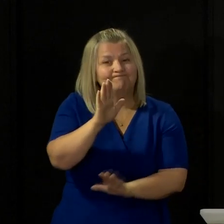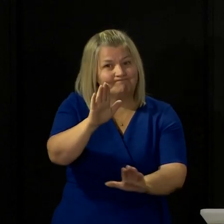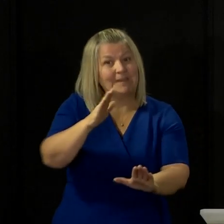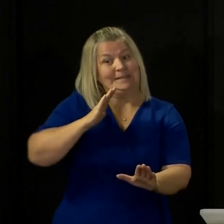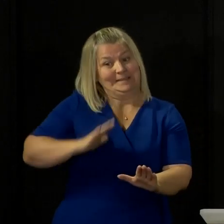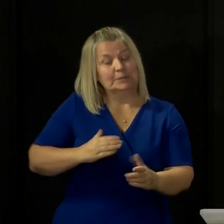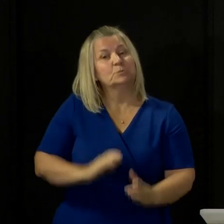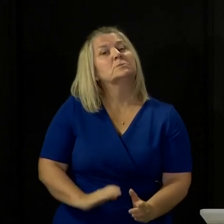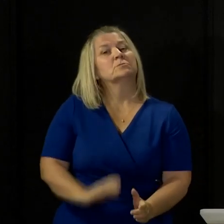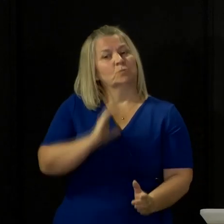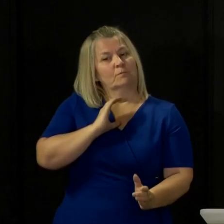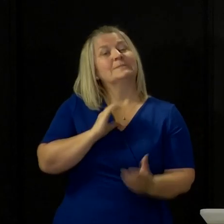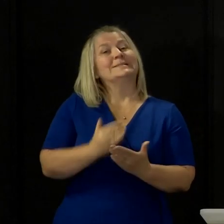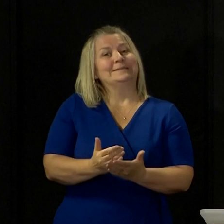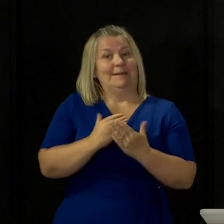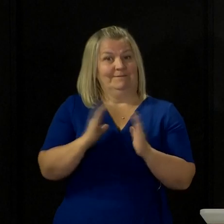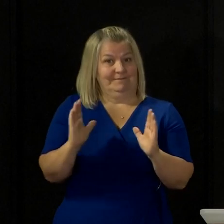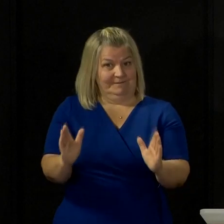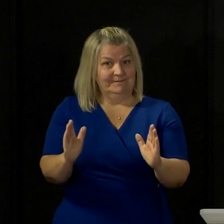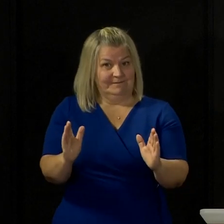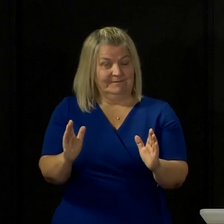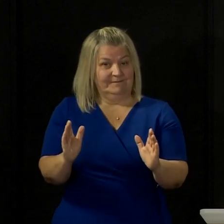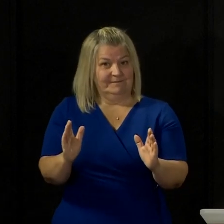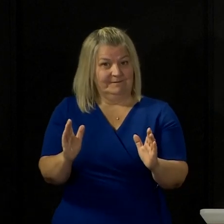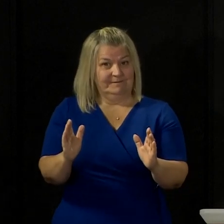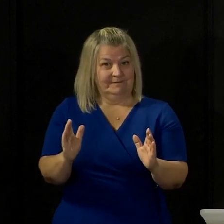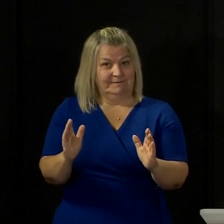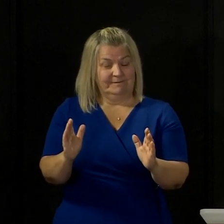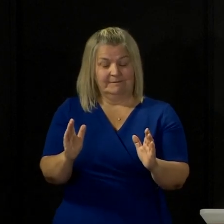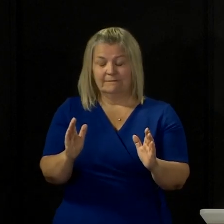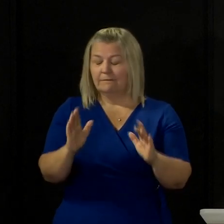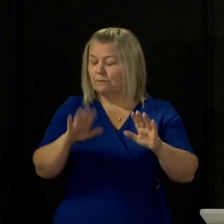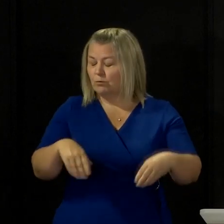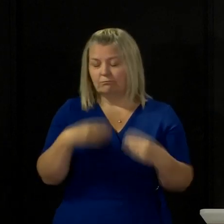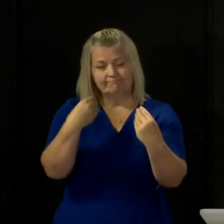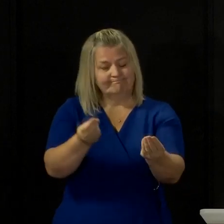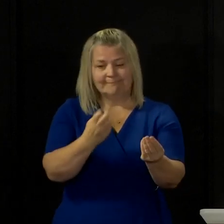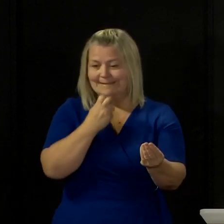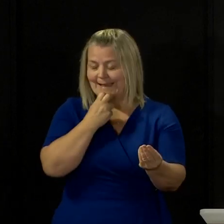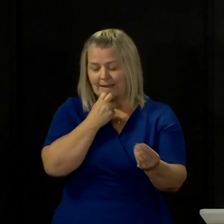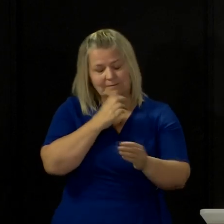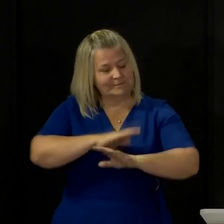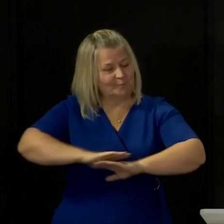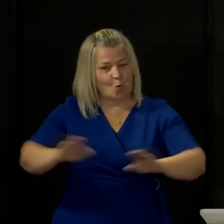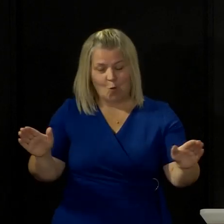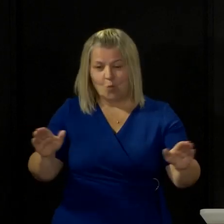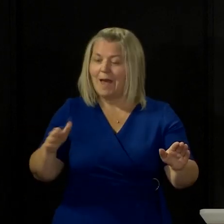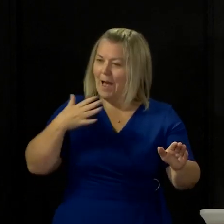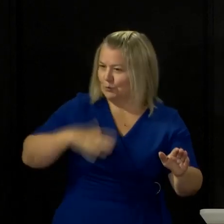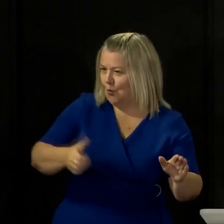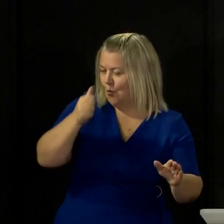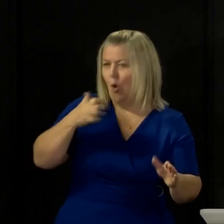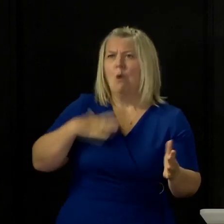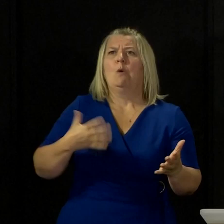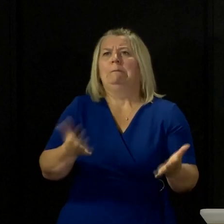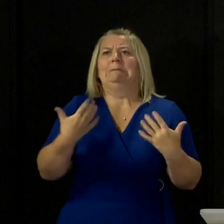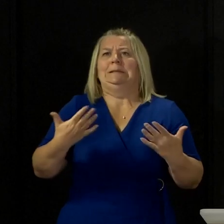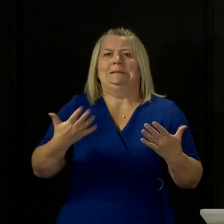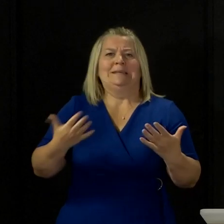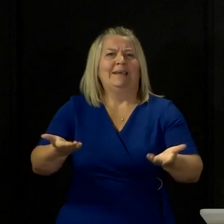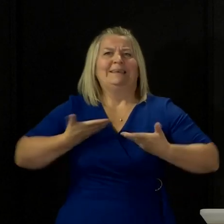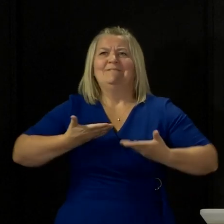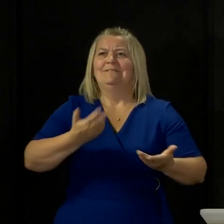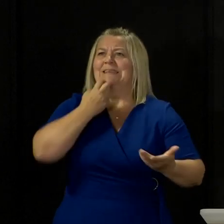is safe to do. And, you know, without putting dates on it, which I absolutely understand everybody wants, but I am not able to do